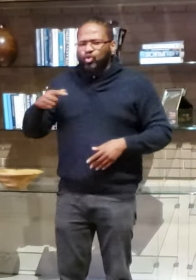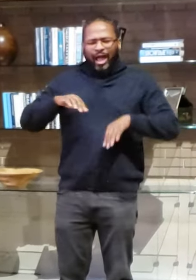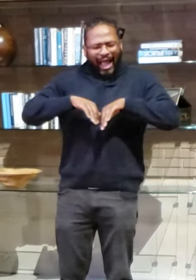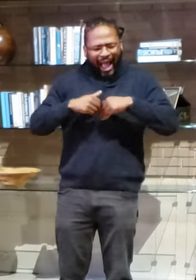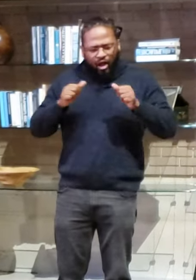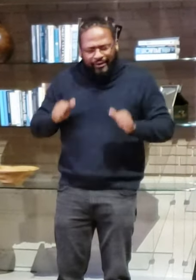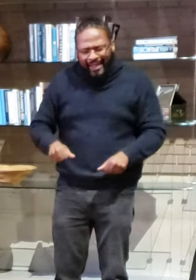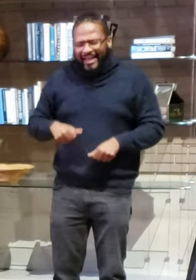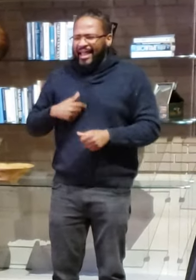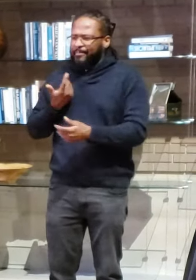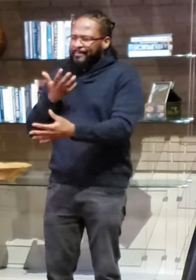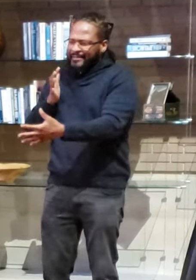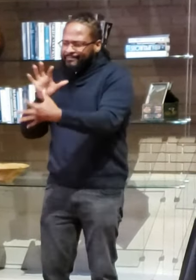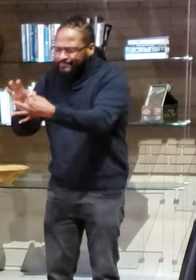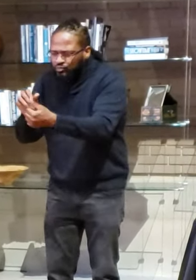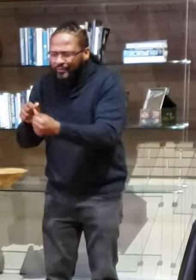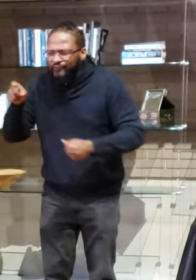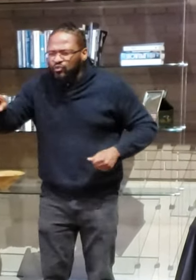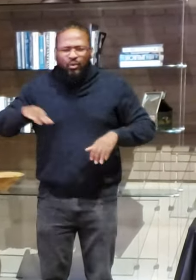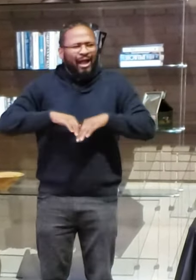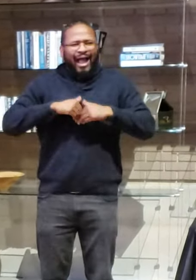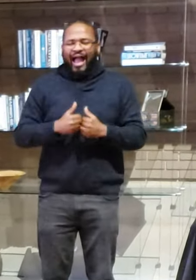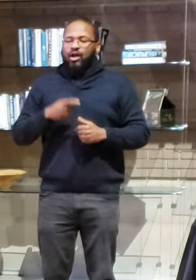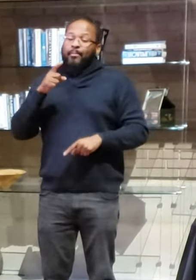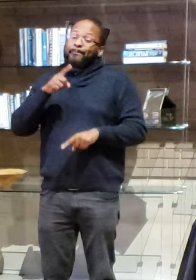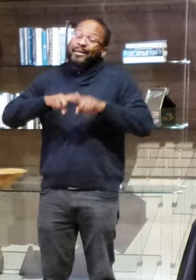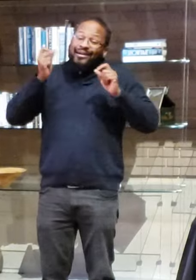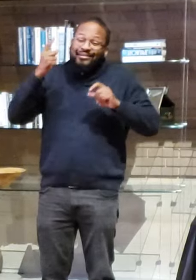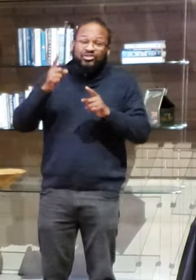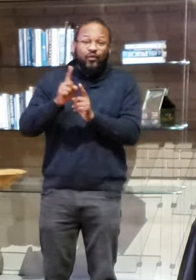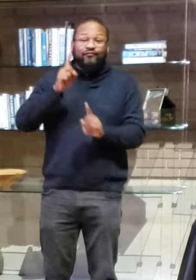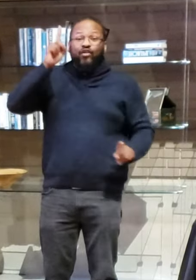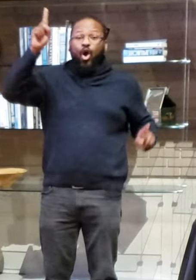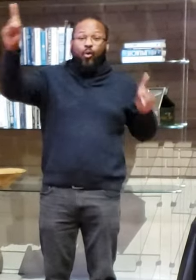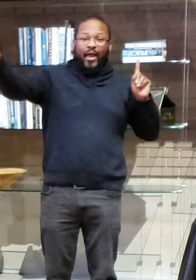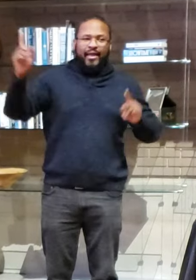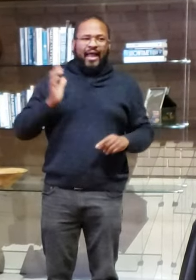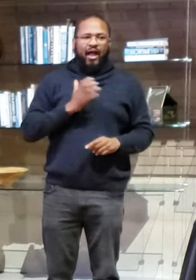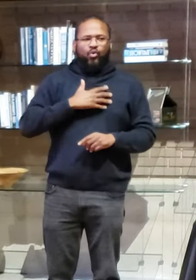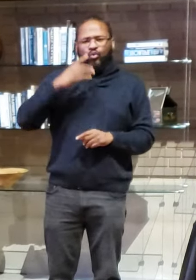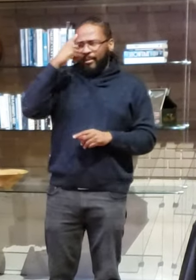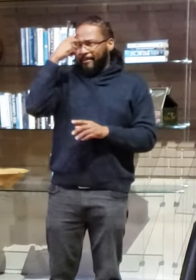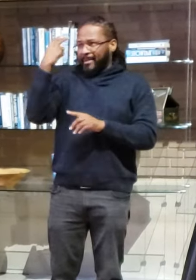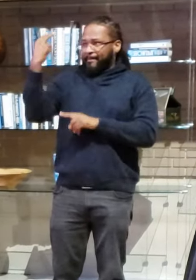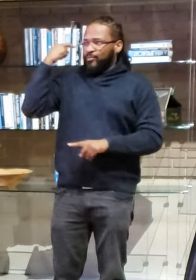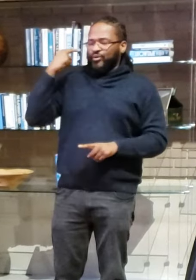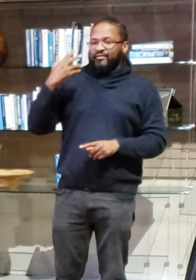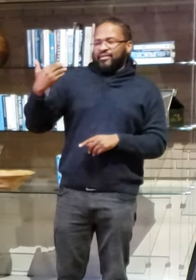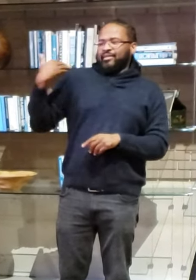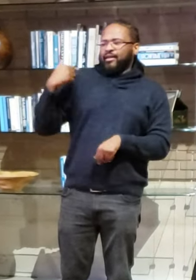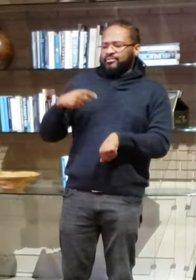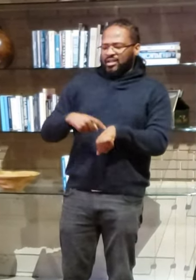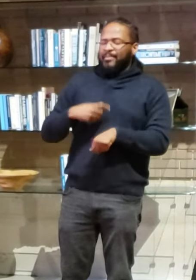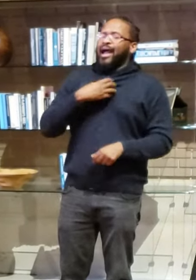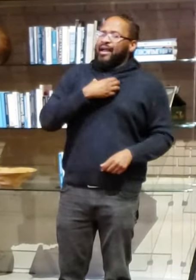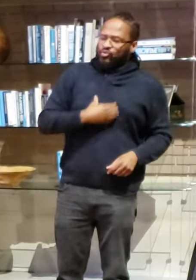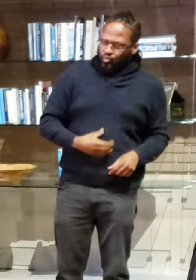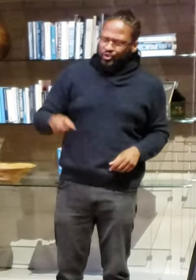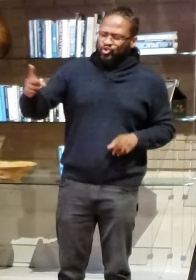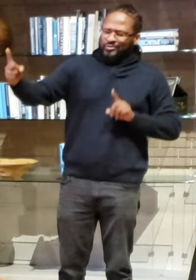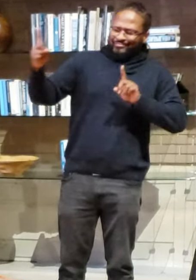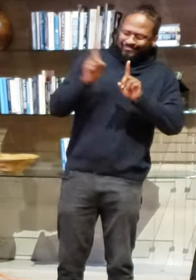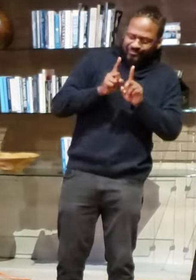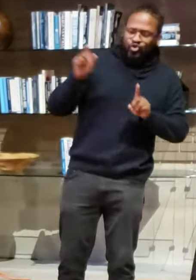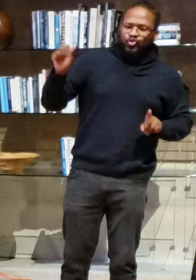arms that my security has tainted. Living in the memory of our last face-to-face, wishing that you were here so you can kiss the tears